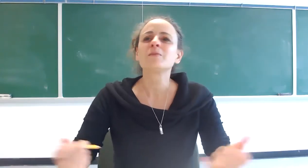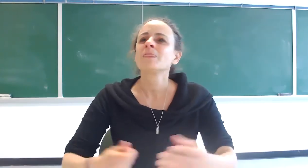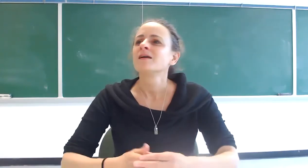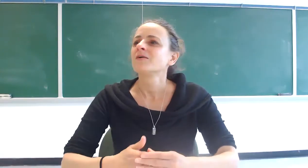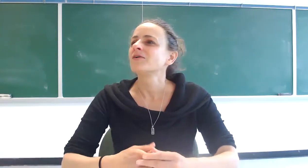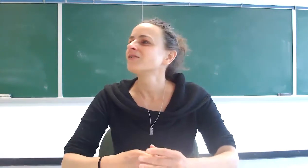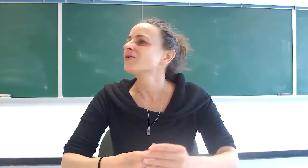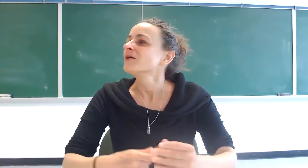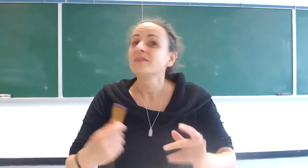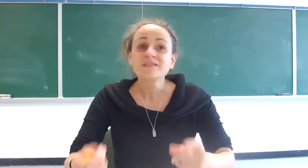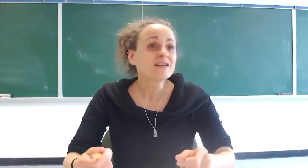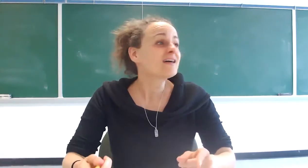or so this class